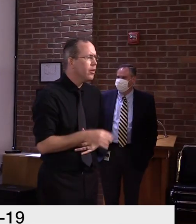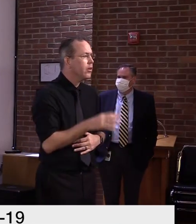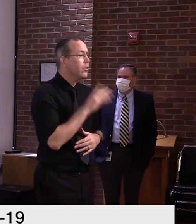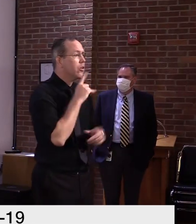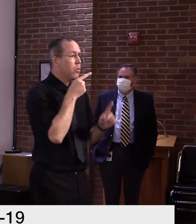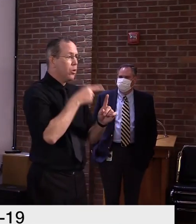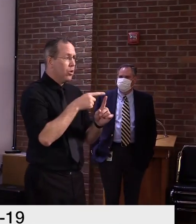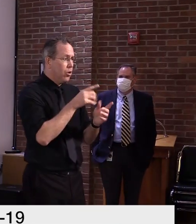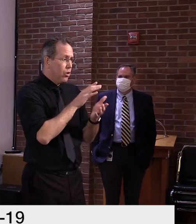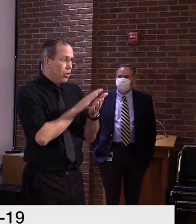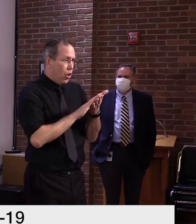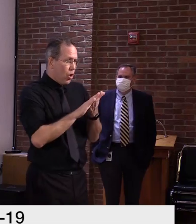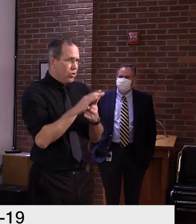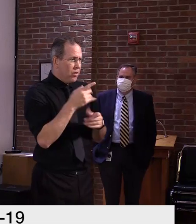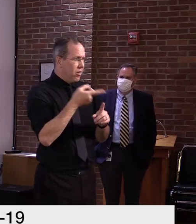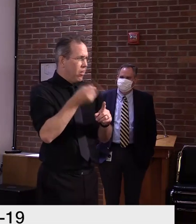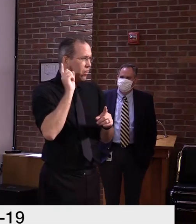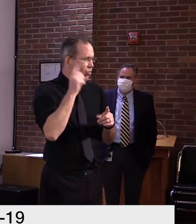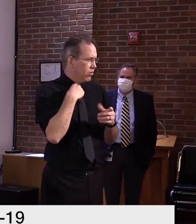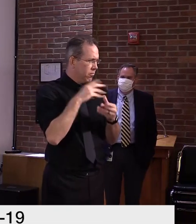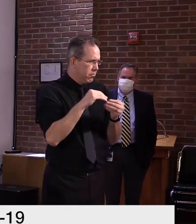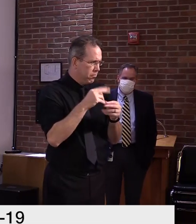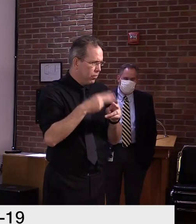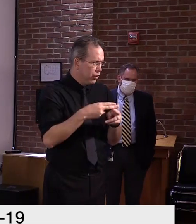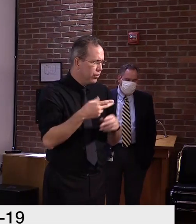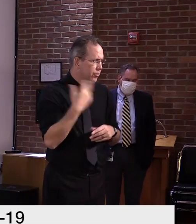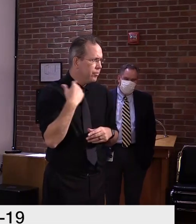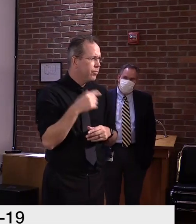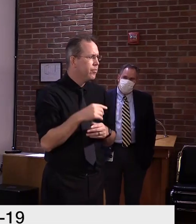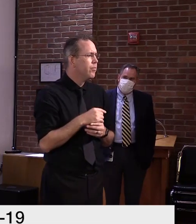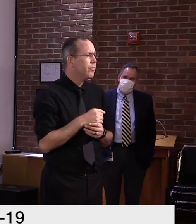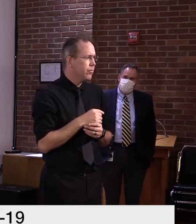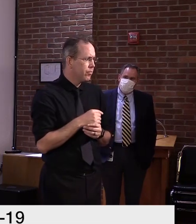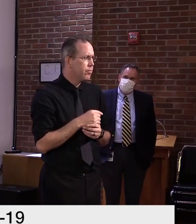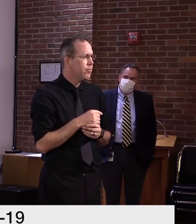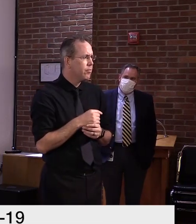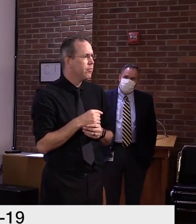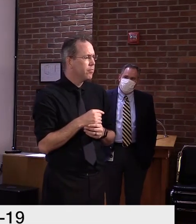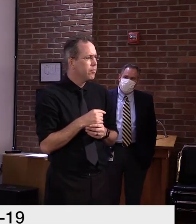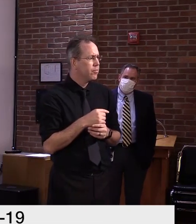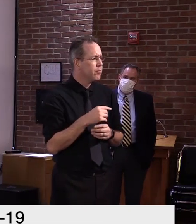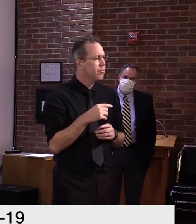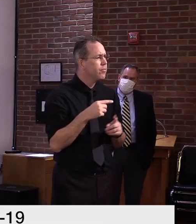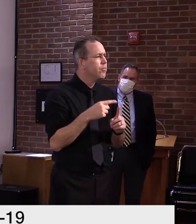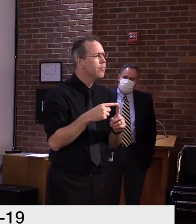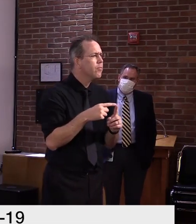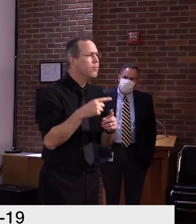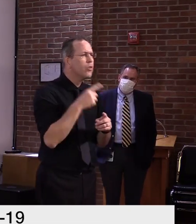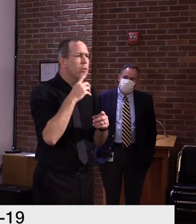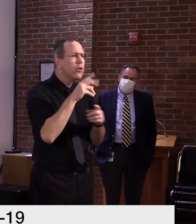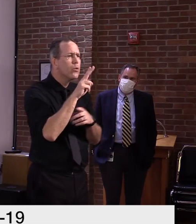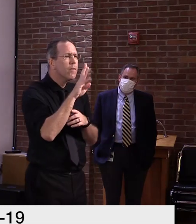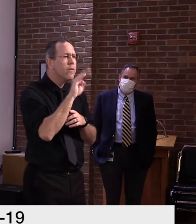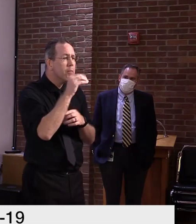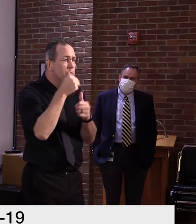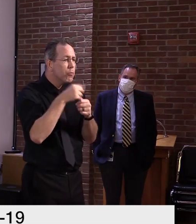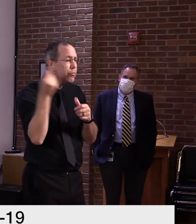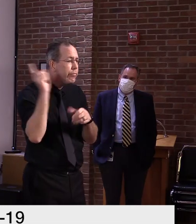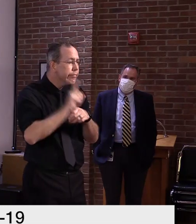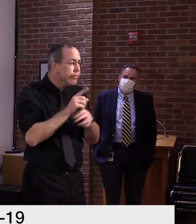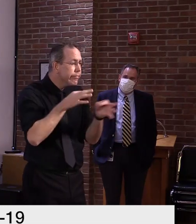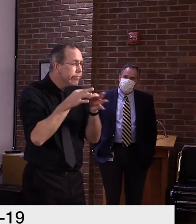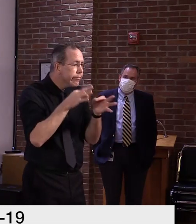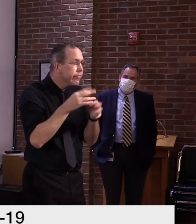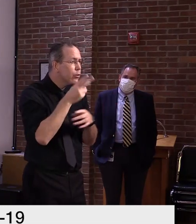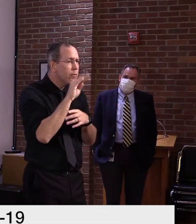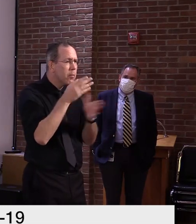or so, um, and extensively discussed, uh, the reopening plans for colleges and universities in